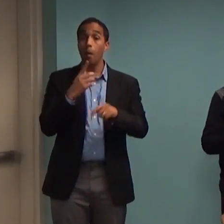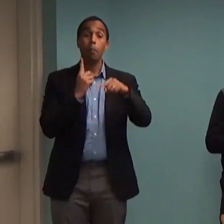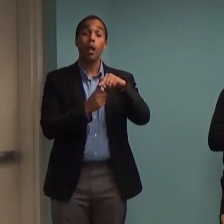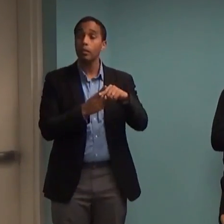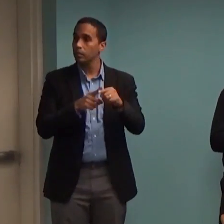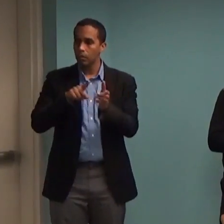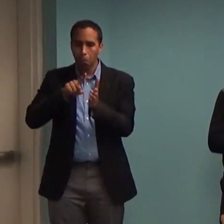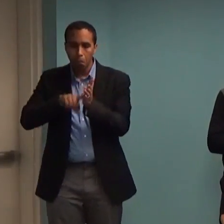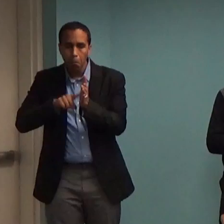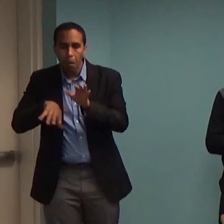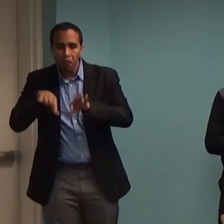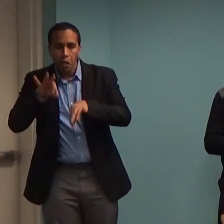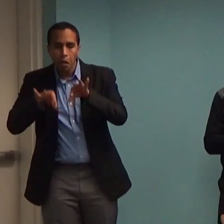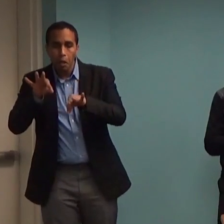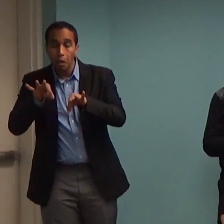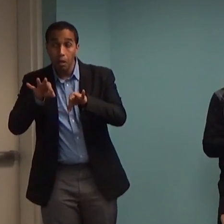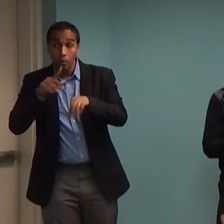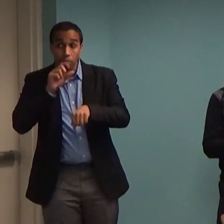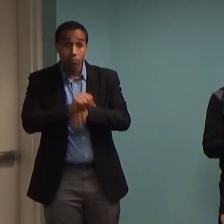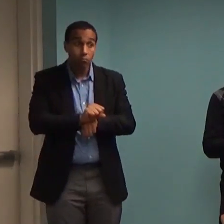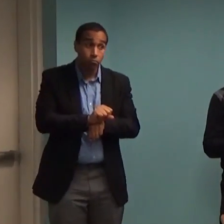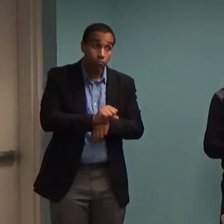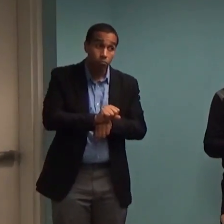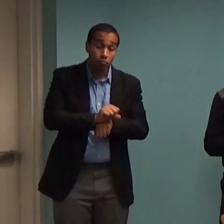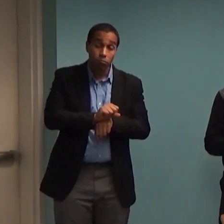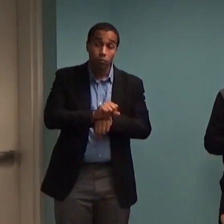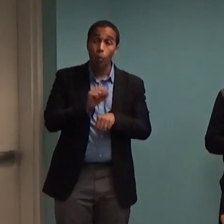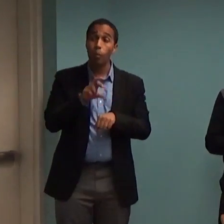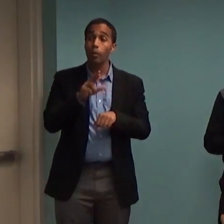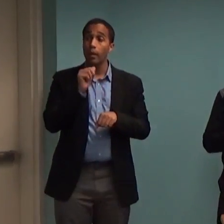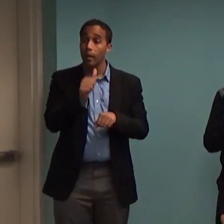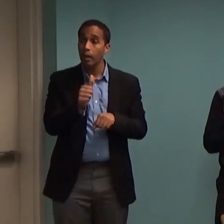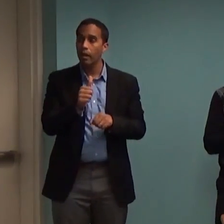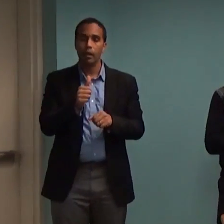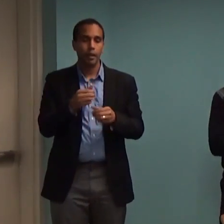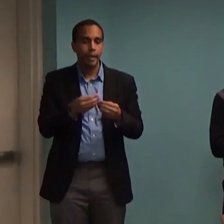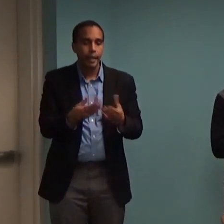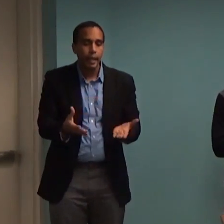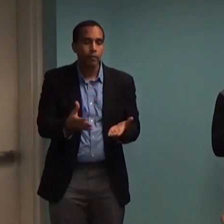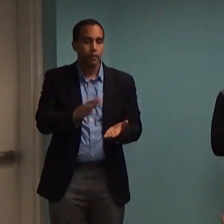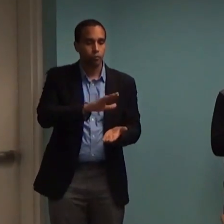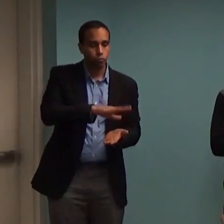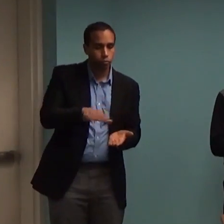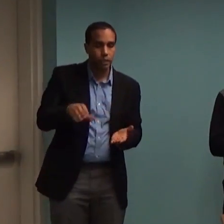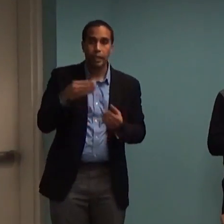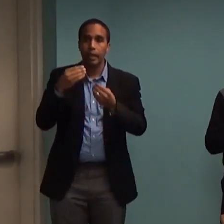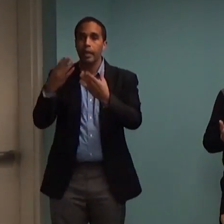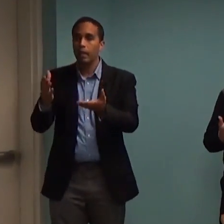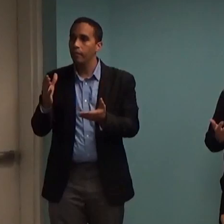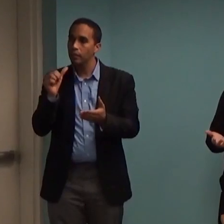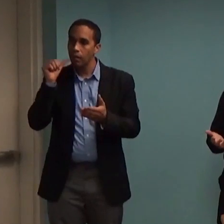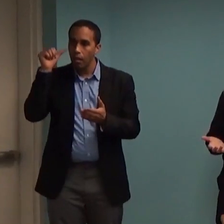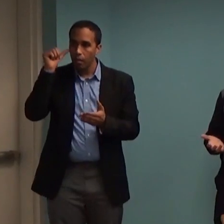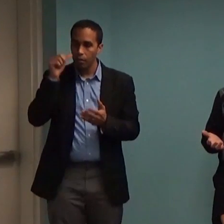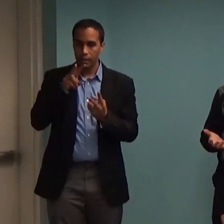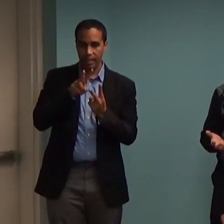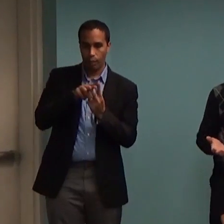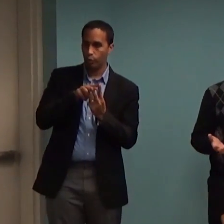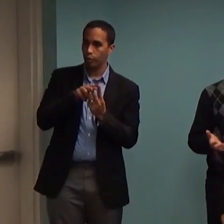effective some of these things might be when it comes to treatment for children or for adults, because I think there are some assumptions that